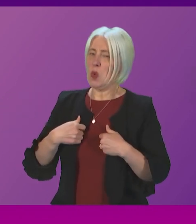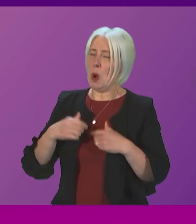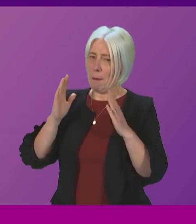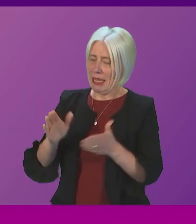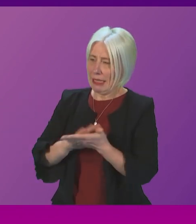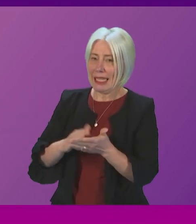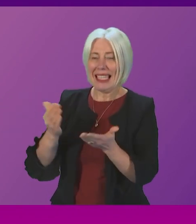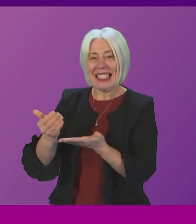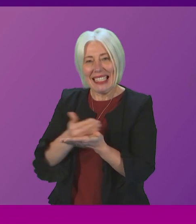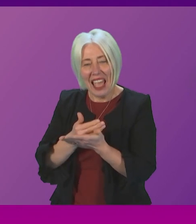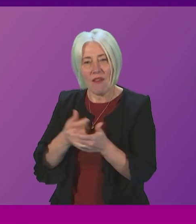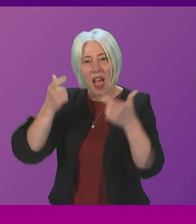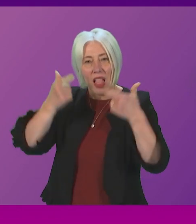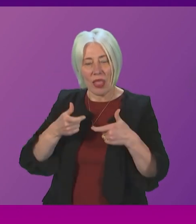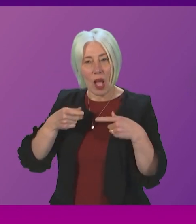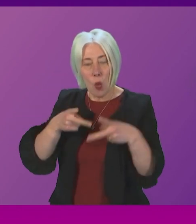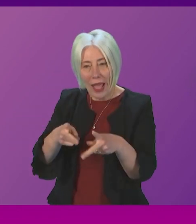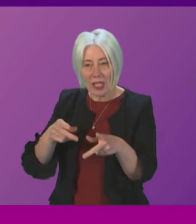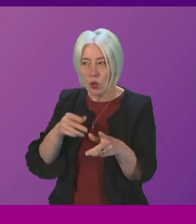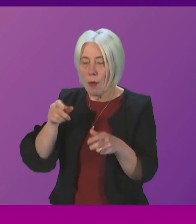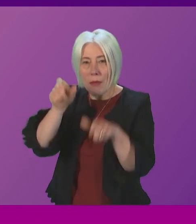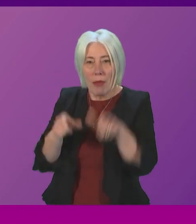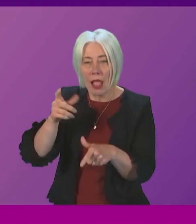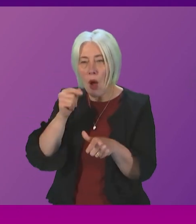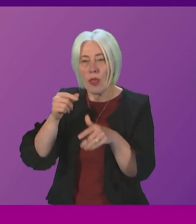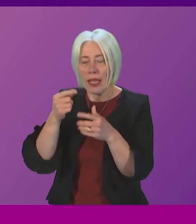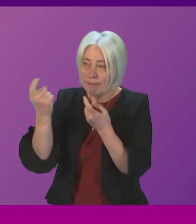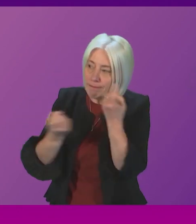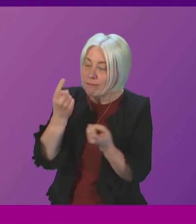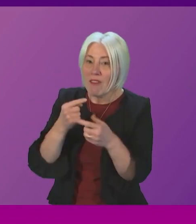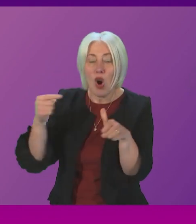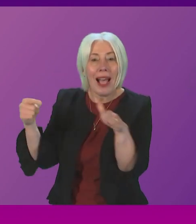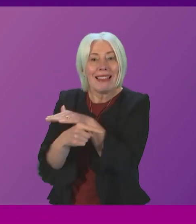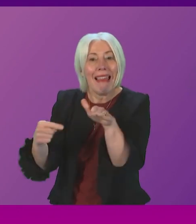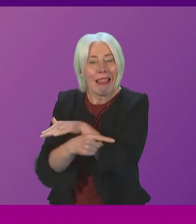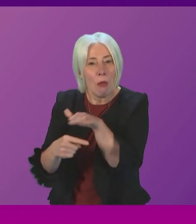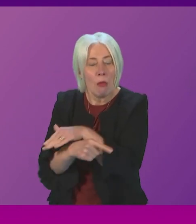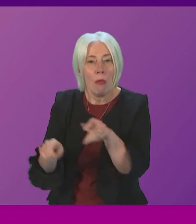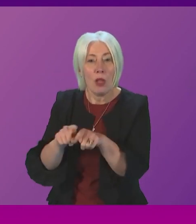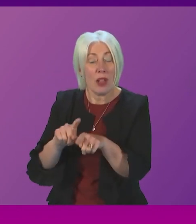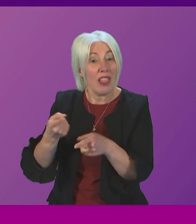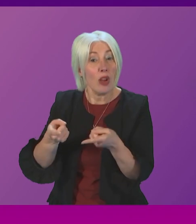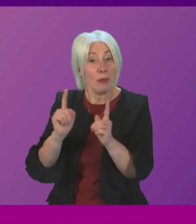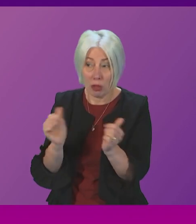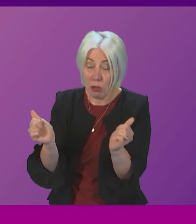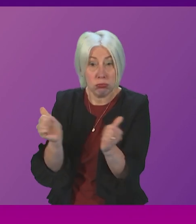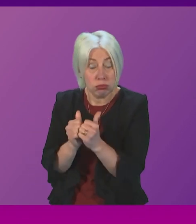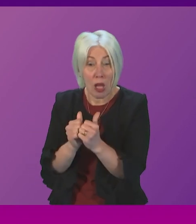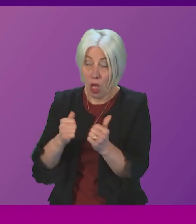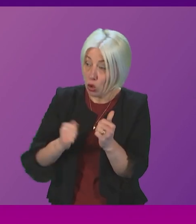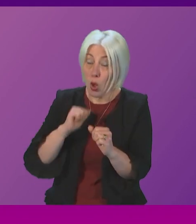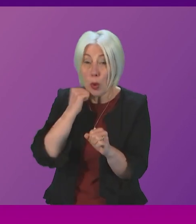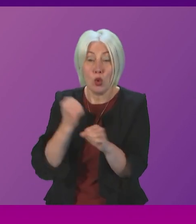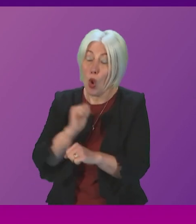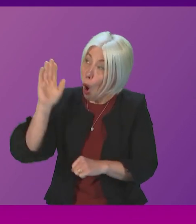safe and legal routes to seek asylum within the UK and can he provide assurances that Scotland will do